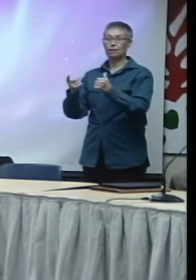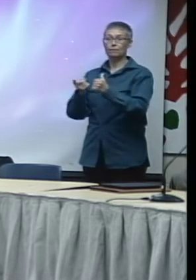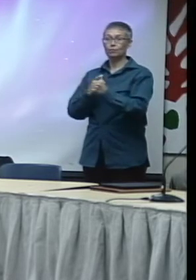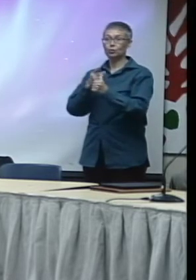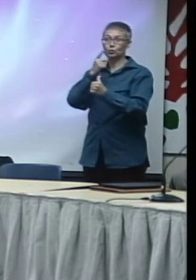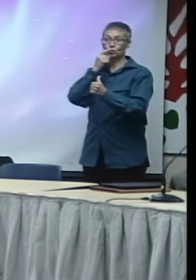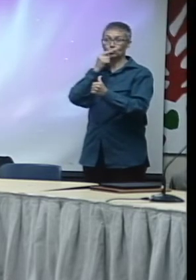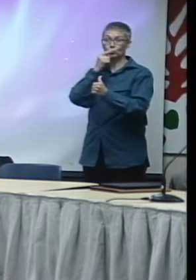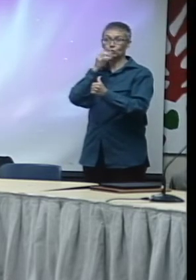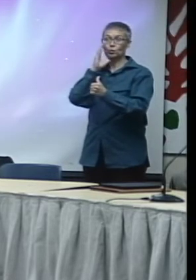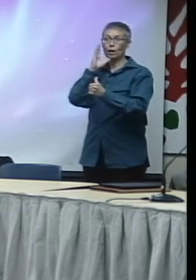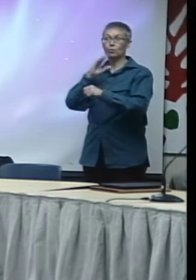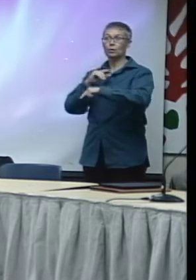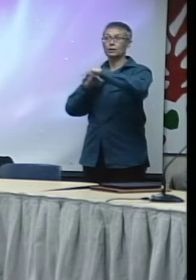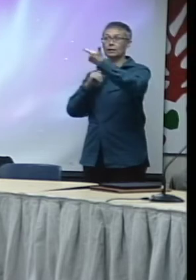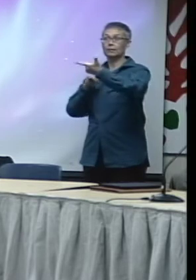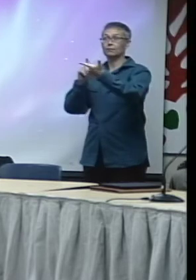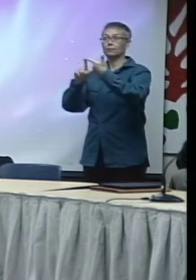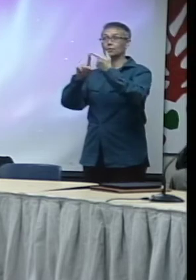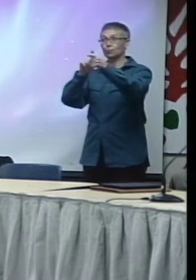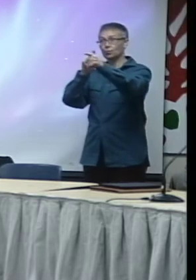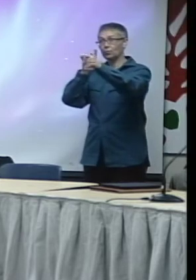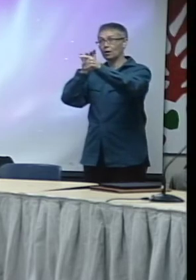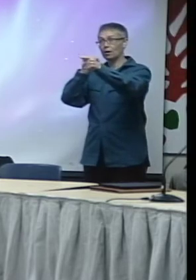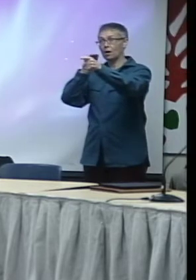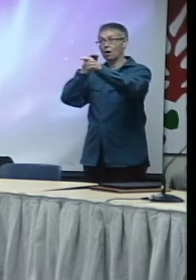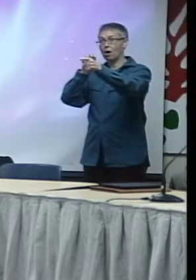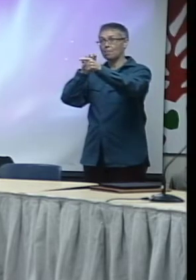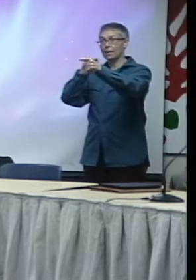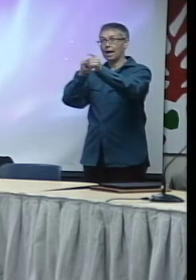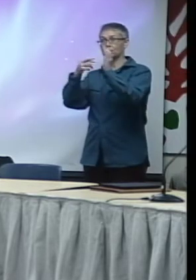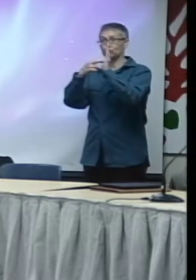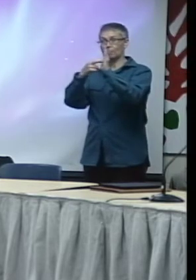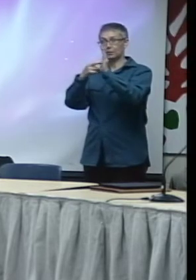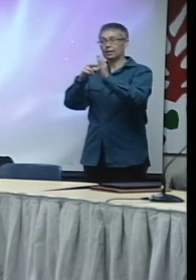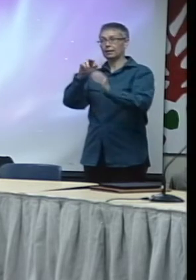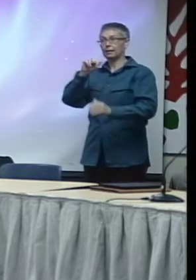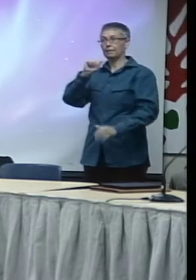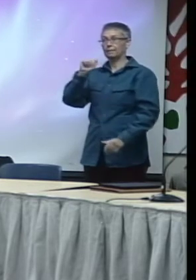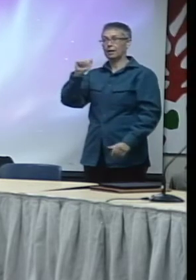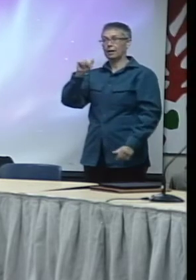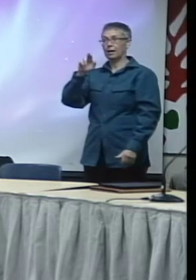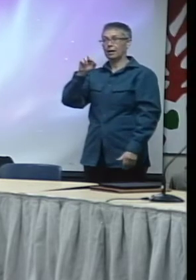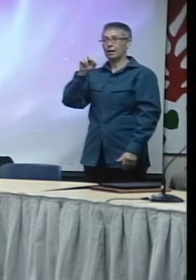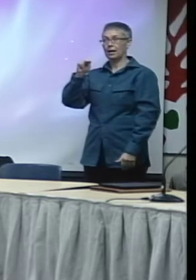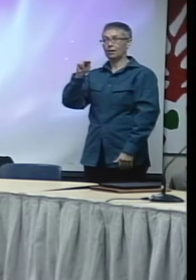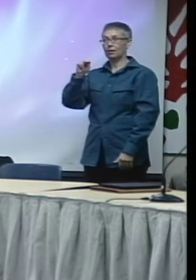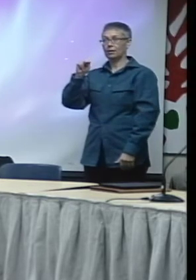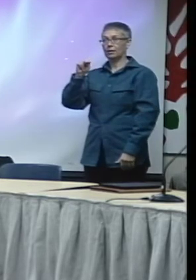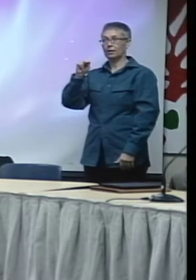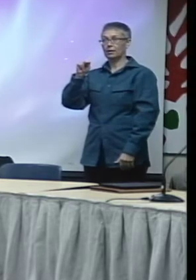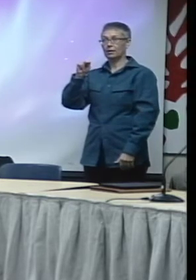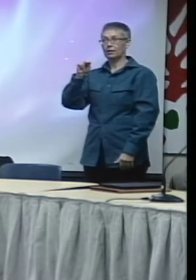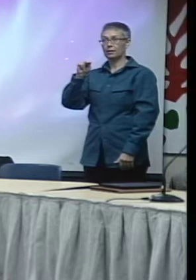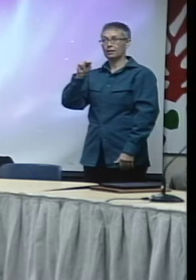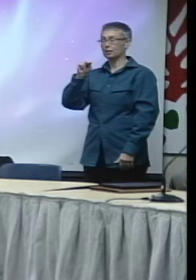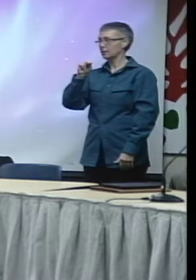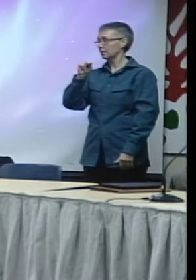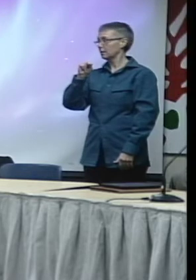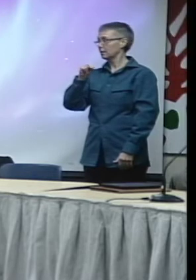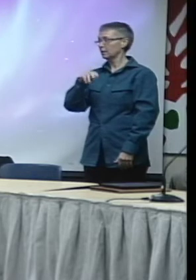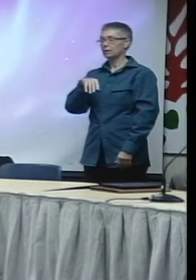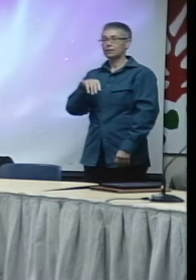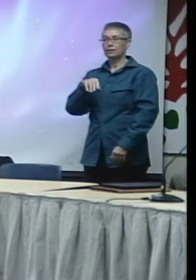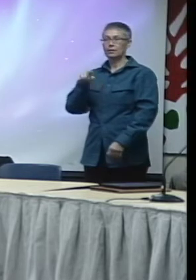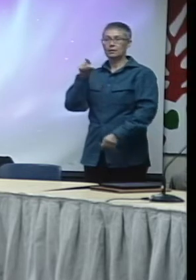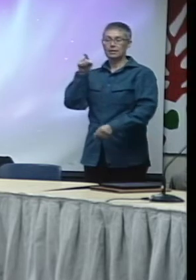trying to see where Erin is, and give Erin Young, who's representing Comcast here, an